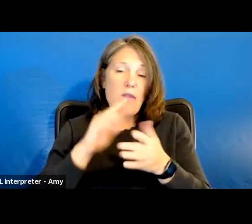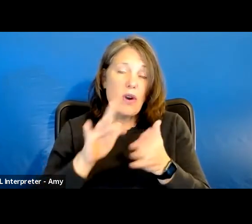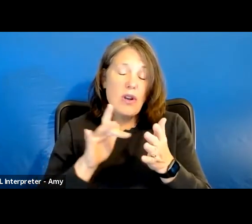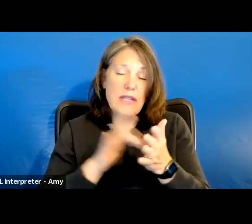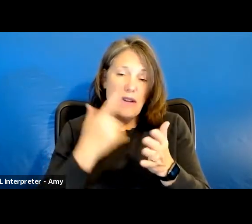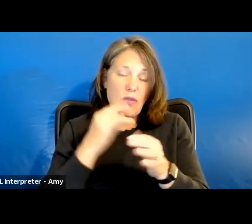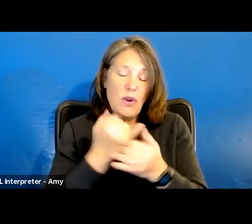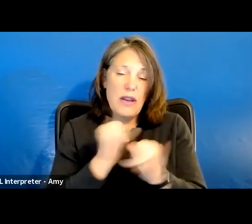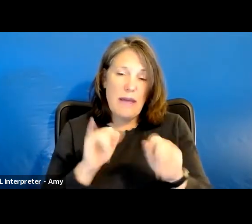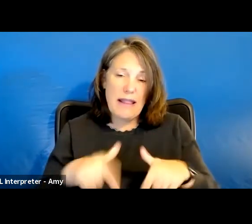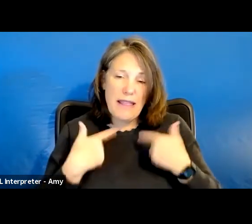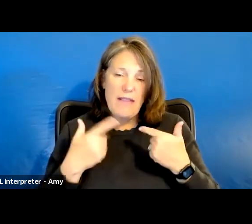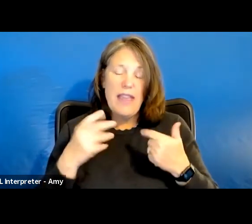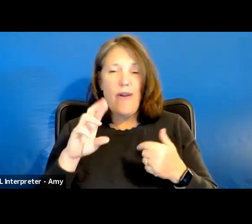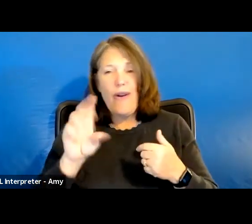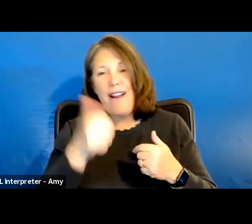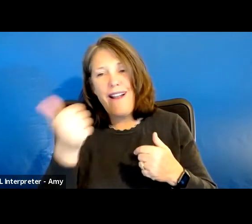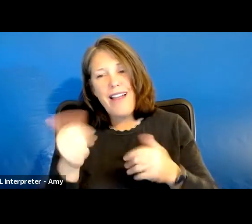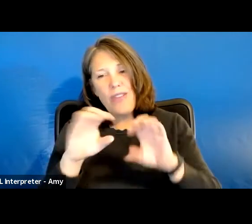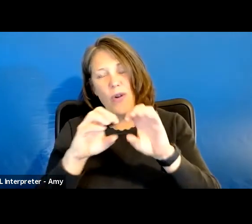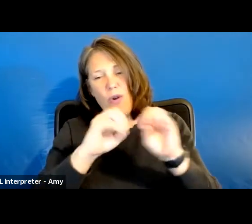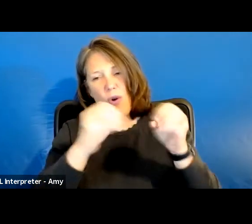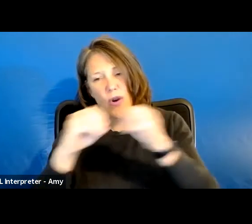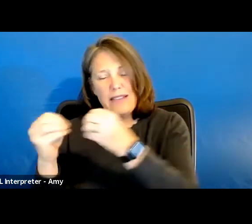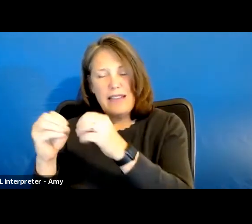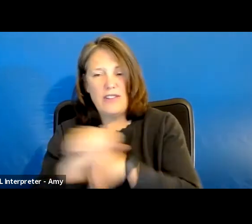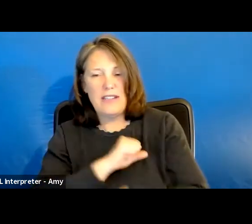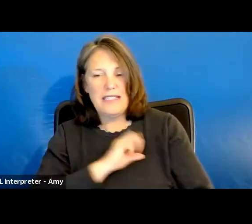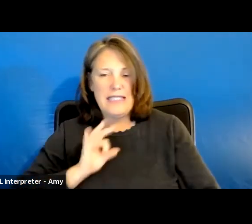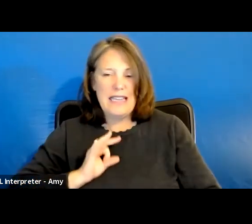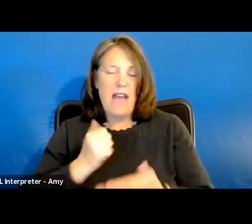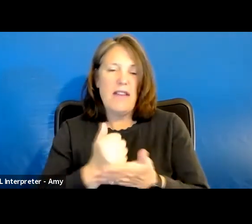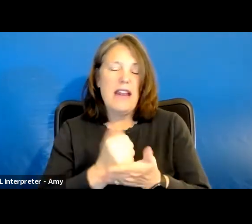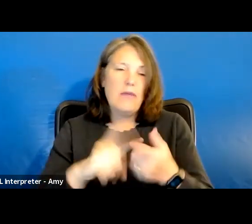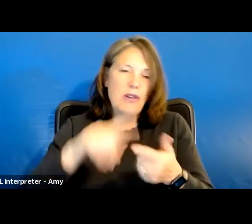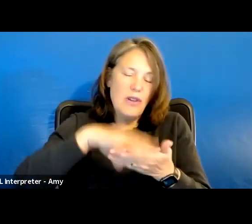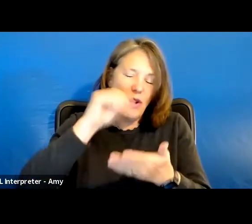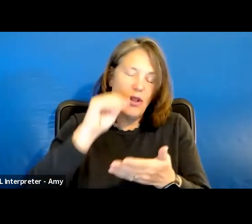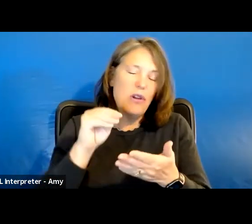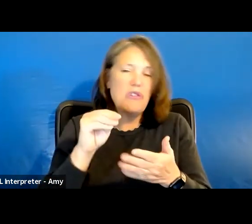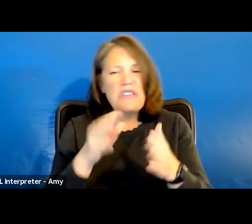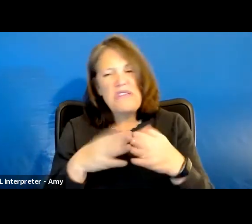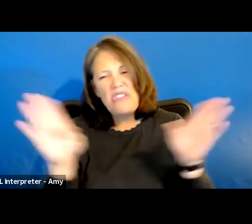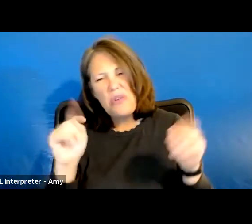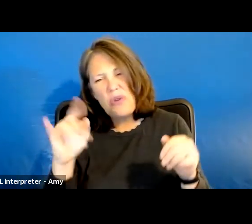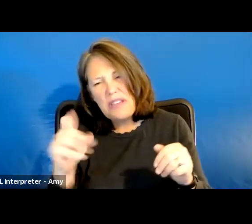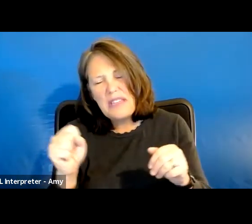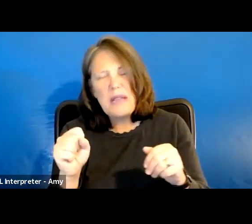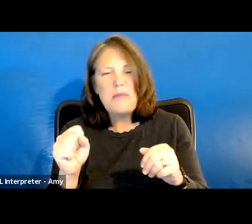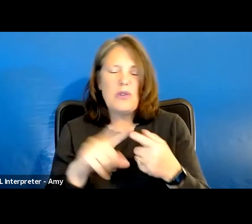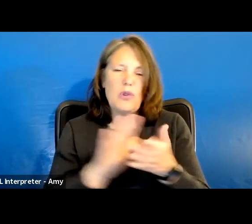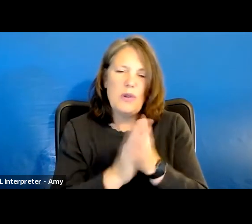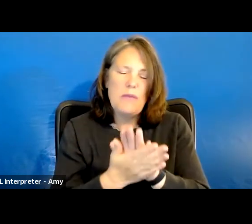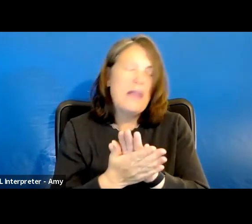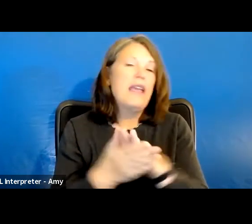living or other organizational staff. It helps you learn general tips and skills to be a strong facilitator